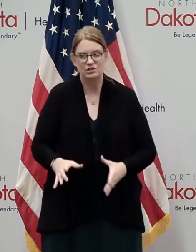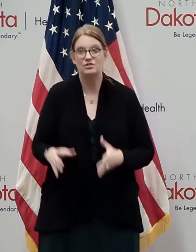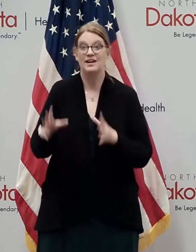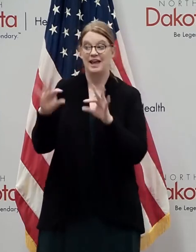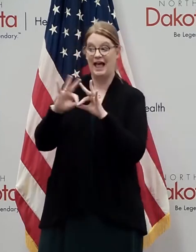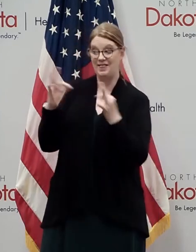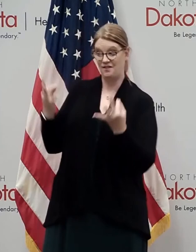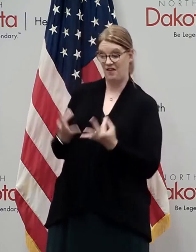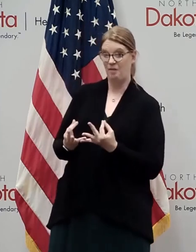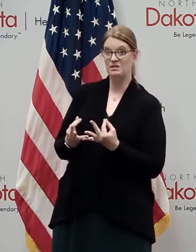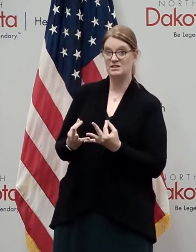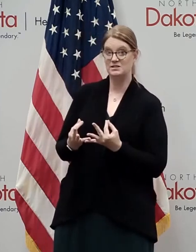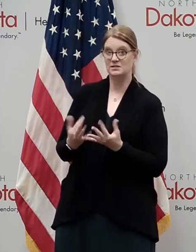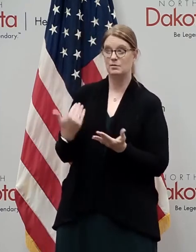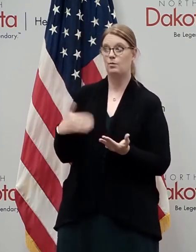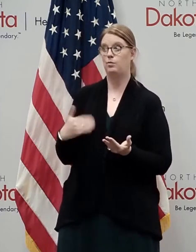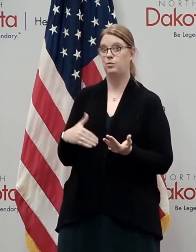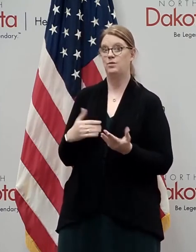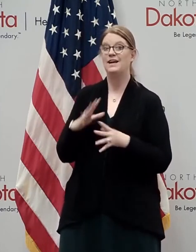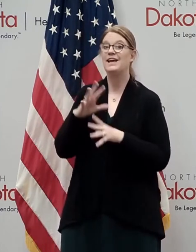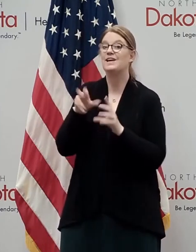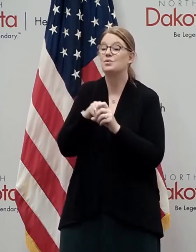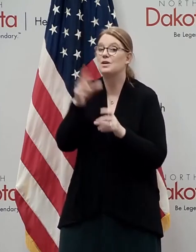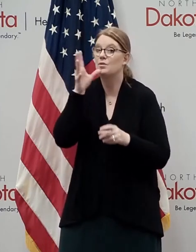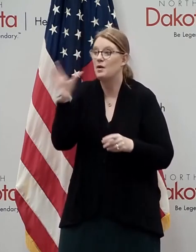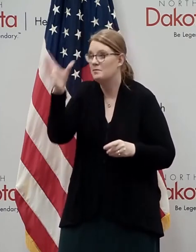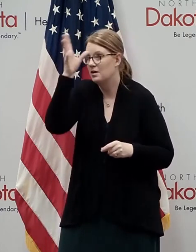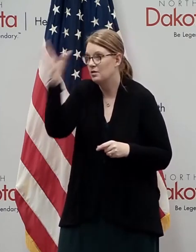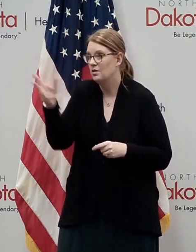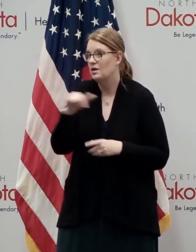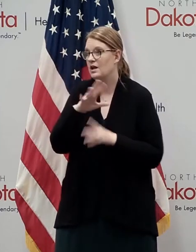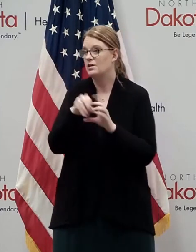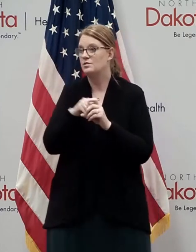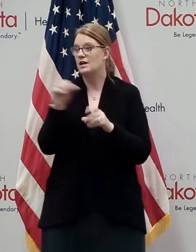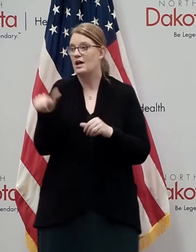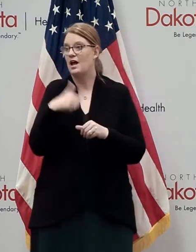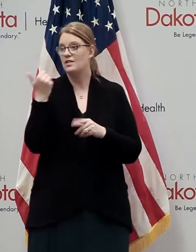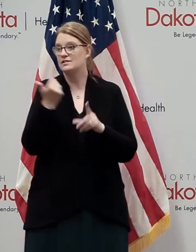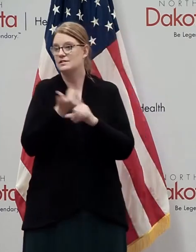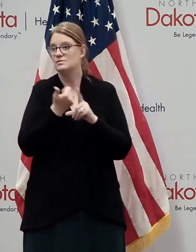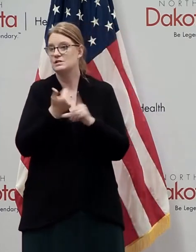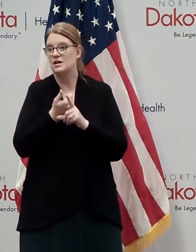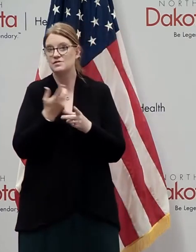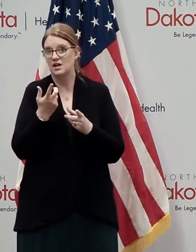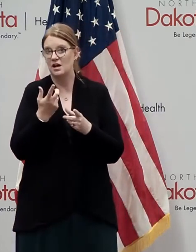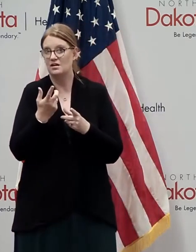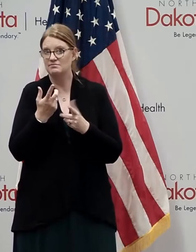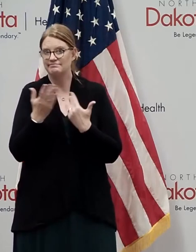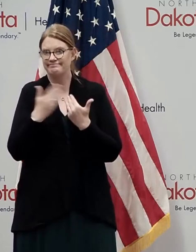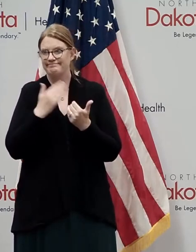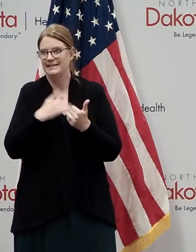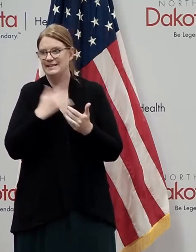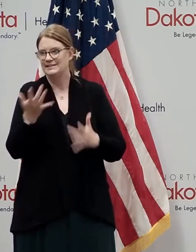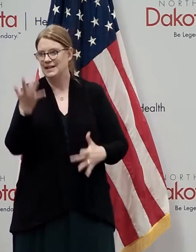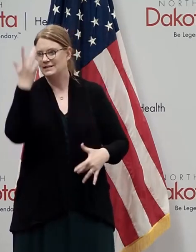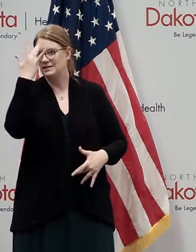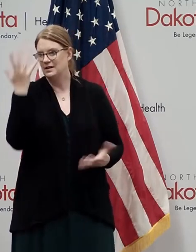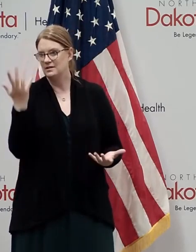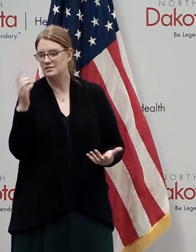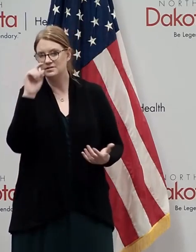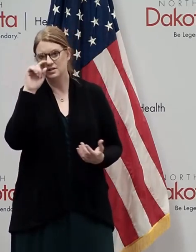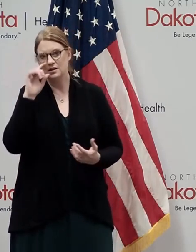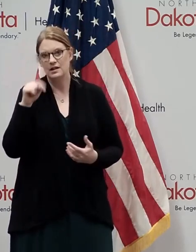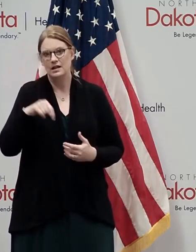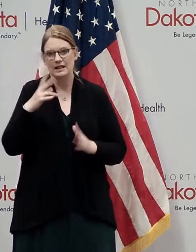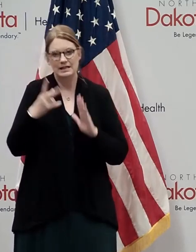families that they go home to including their grandparents and others that are most vulnerable in the communities in which these schools operate. And so this